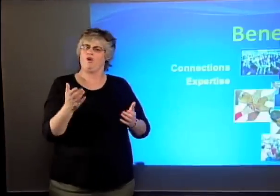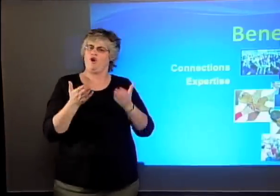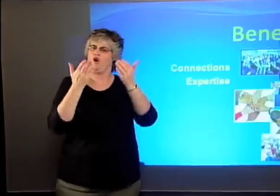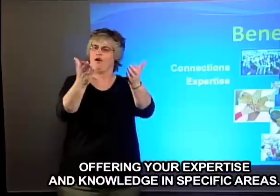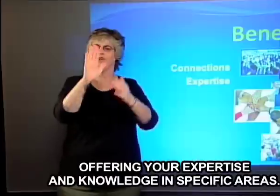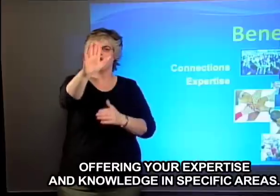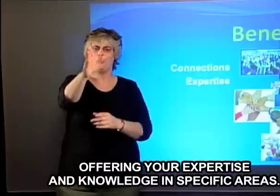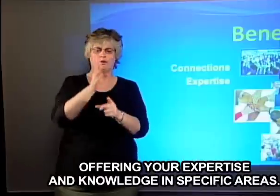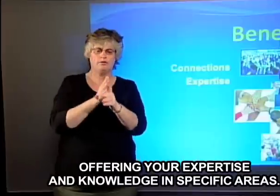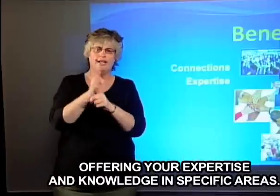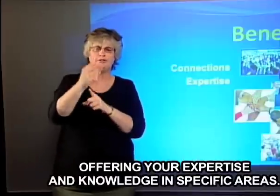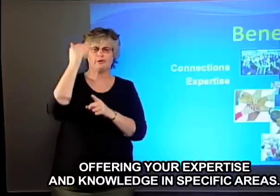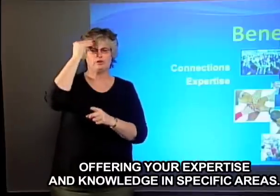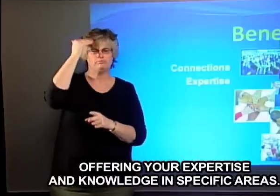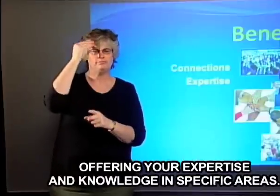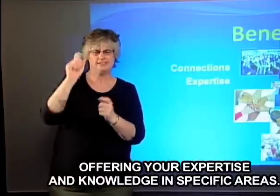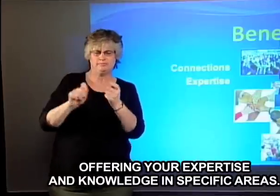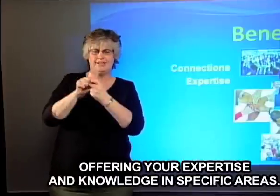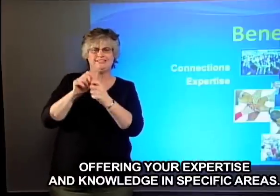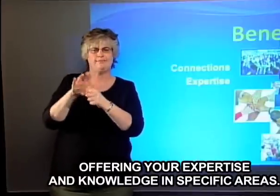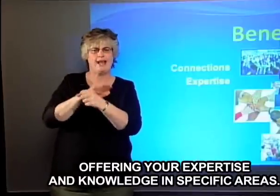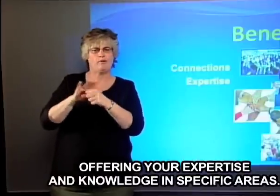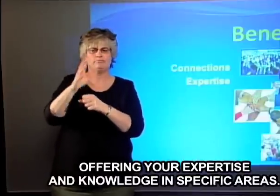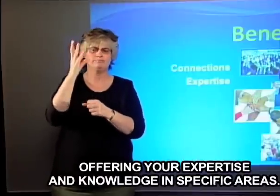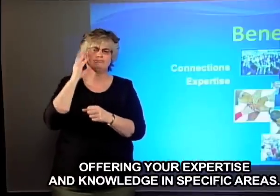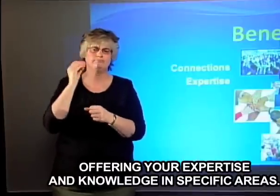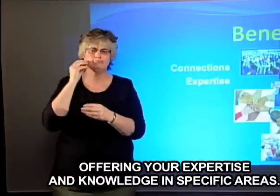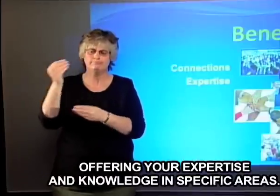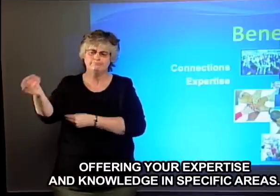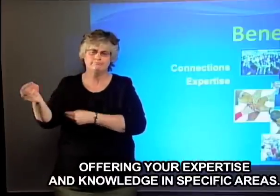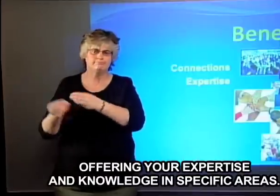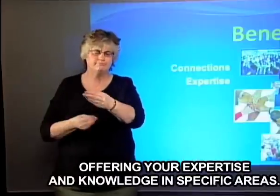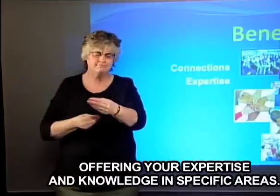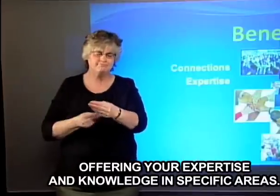Offering your expertise and knowledge in specific areas.